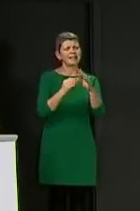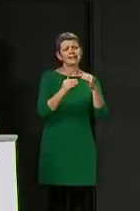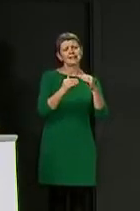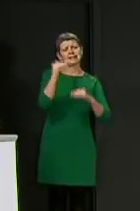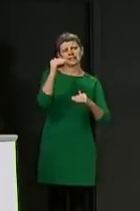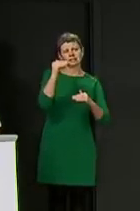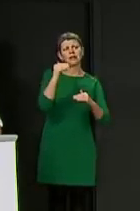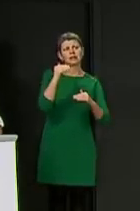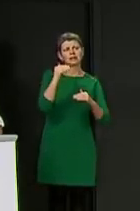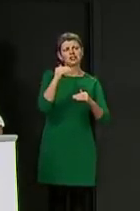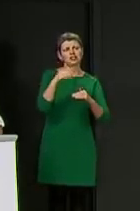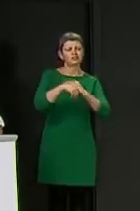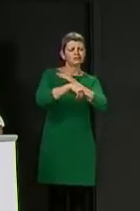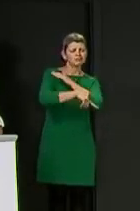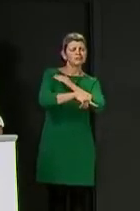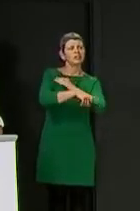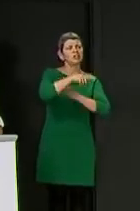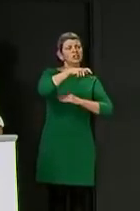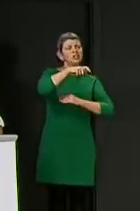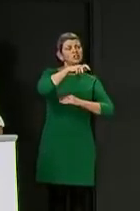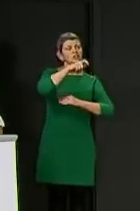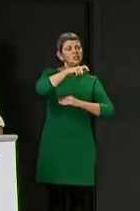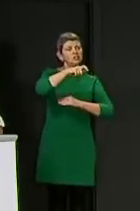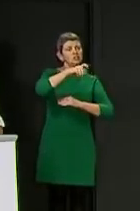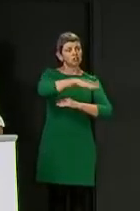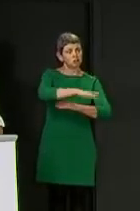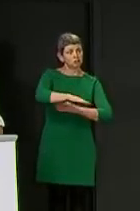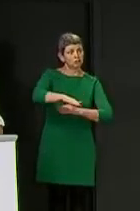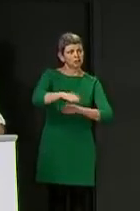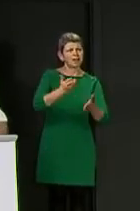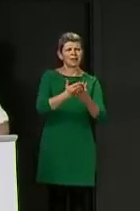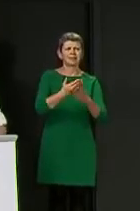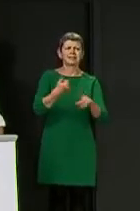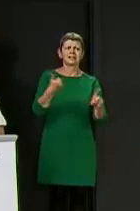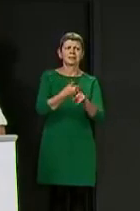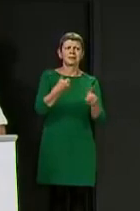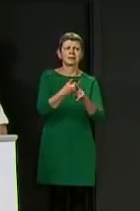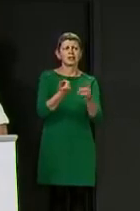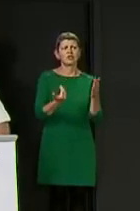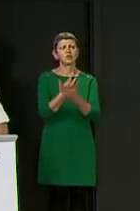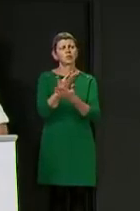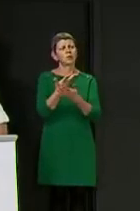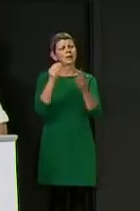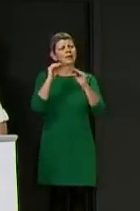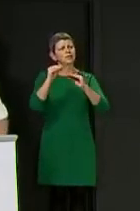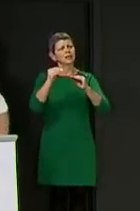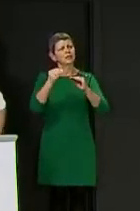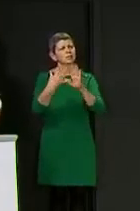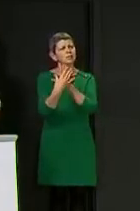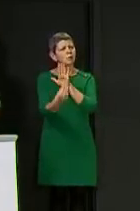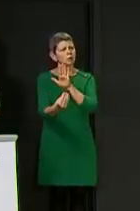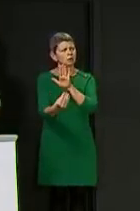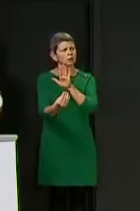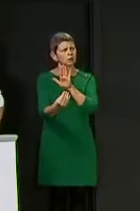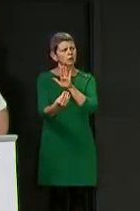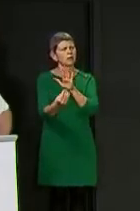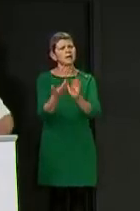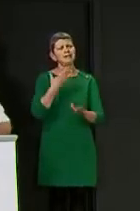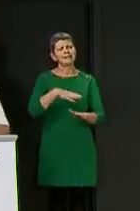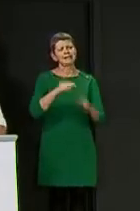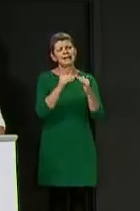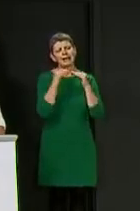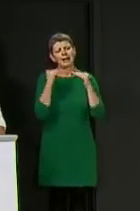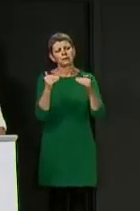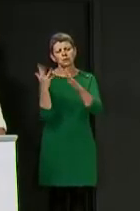disproportionately impacted by the new education model, and he argued the need for a new equity audit and action plan to ensure the